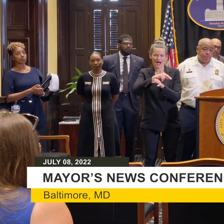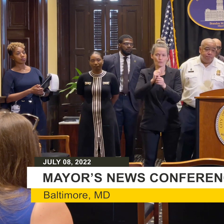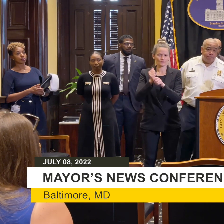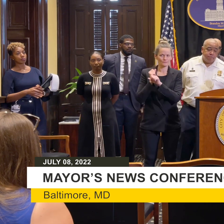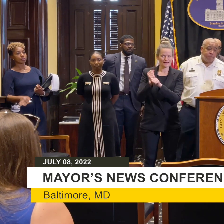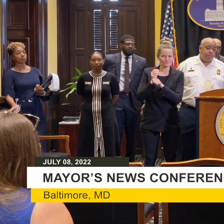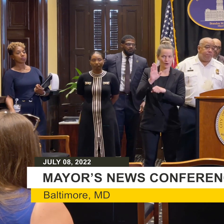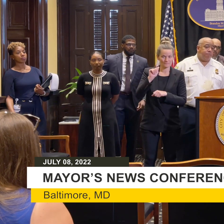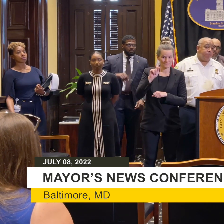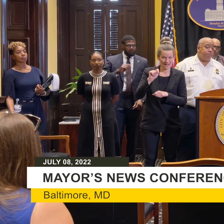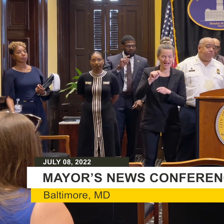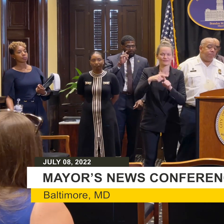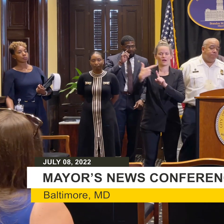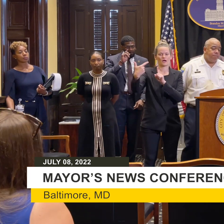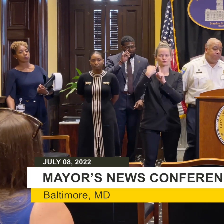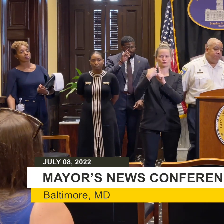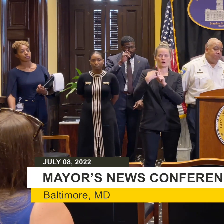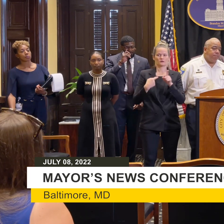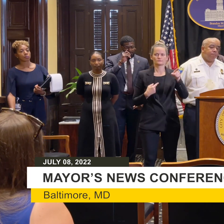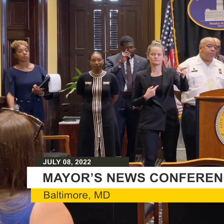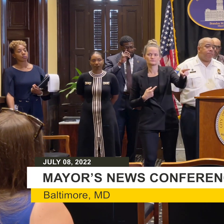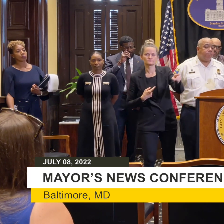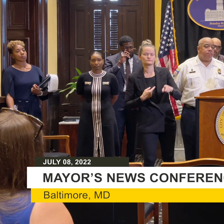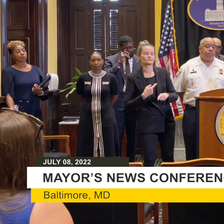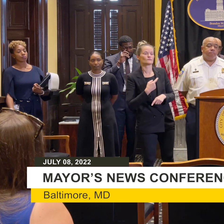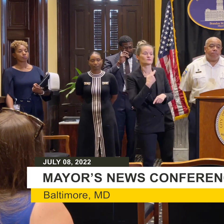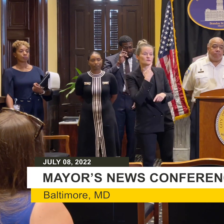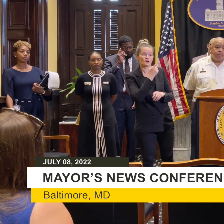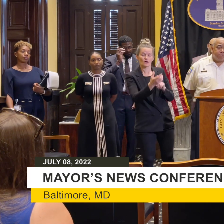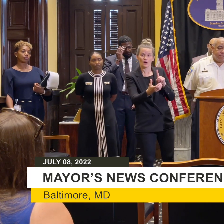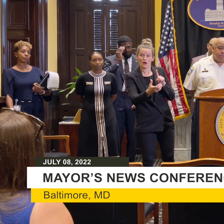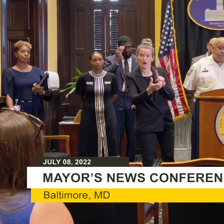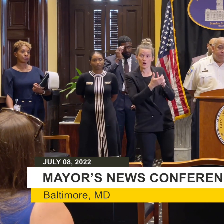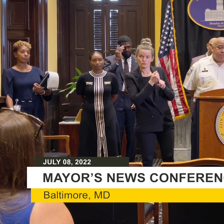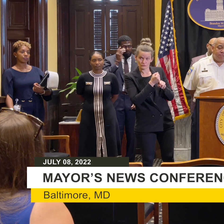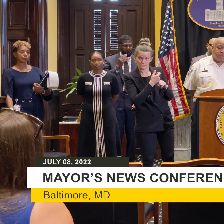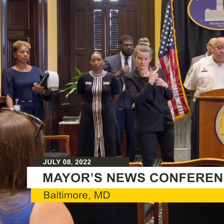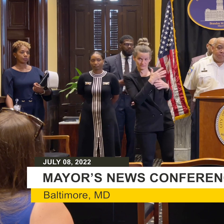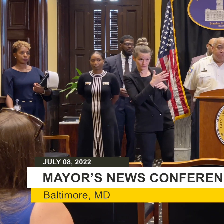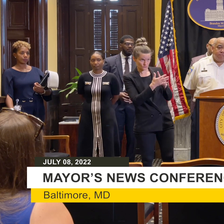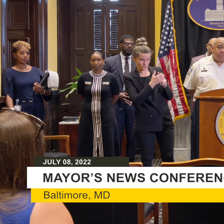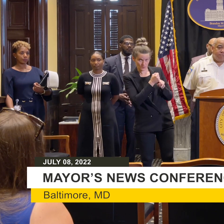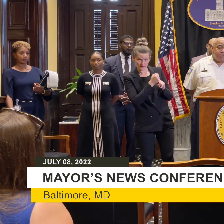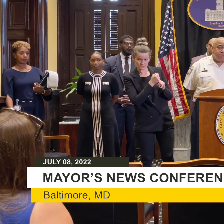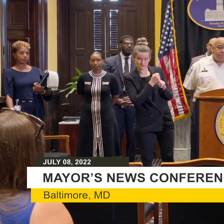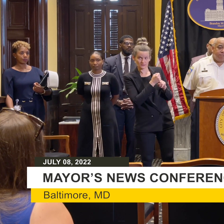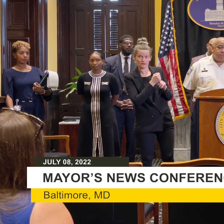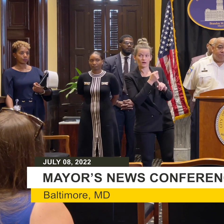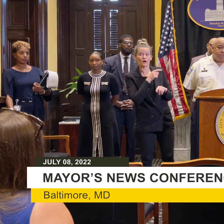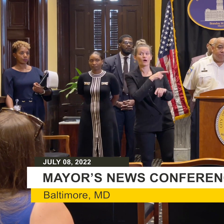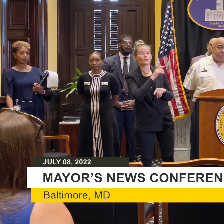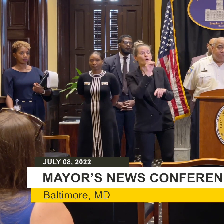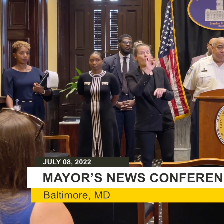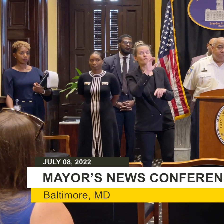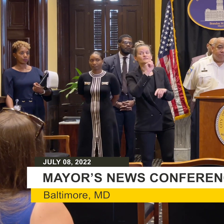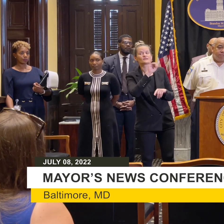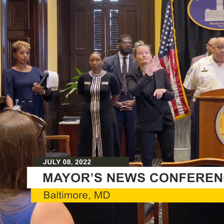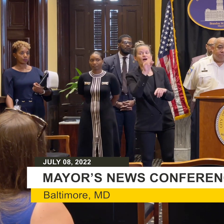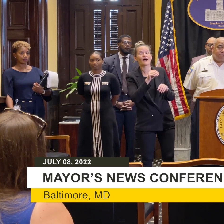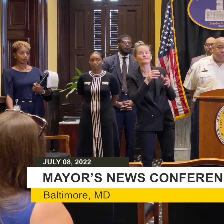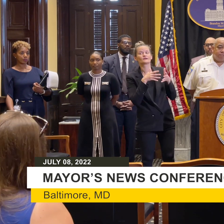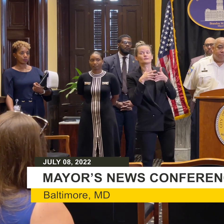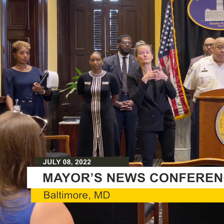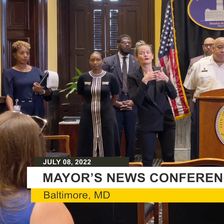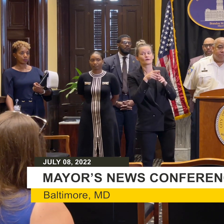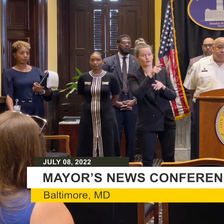given the fact that there wasn't an arrest made, and then I know that the Office of African American Engagement came out and helped. Do you think that those policies